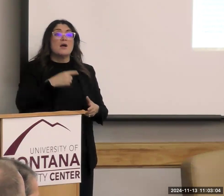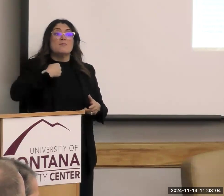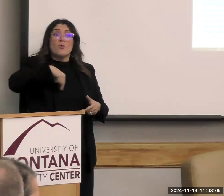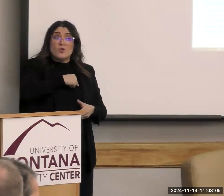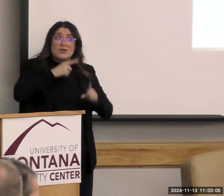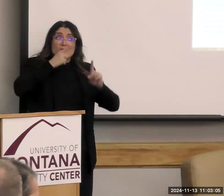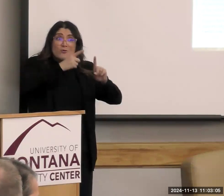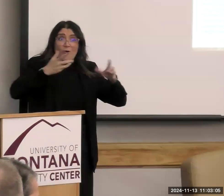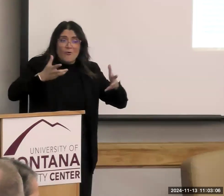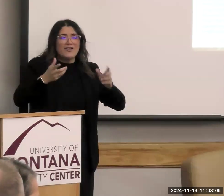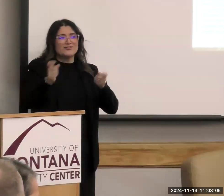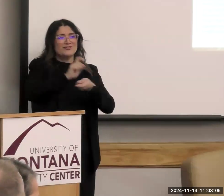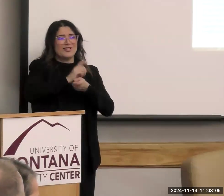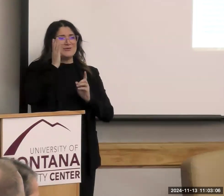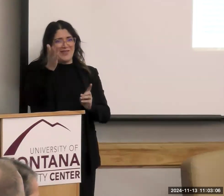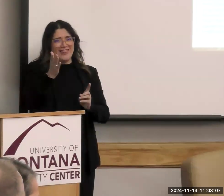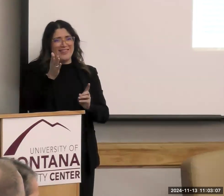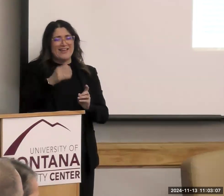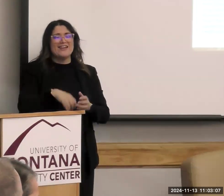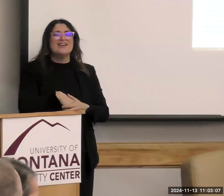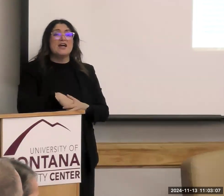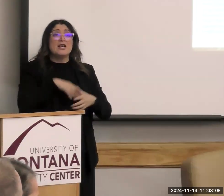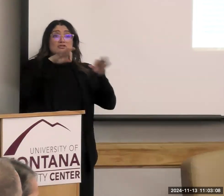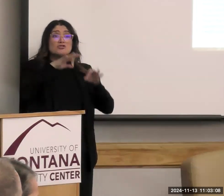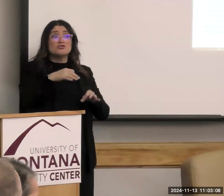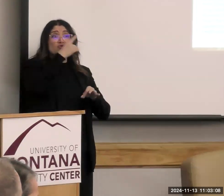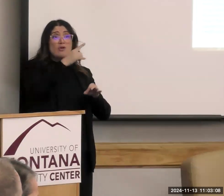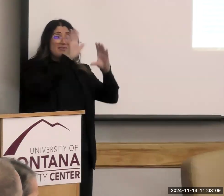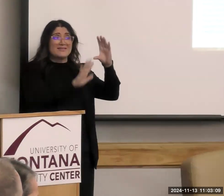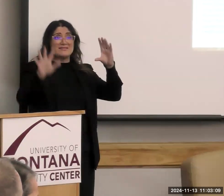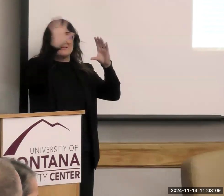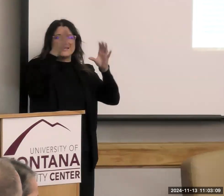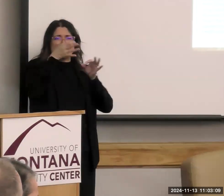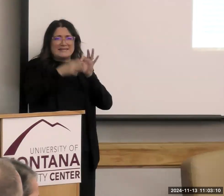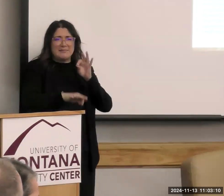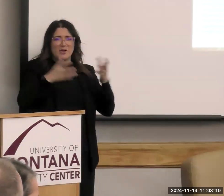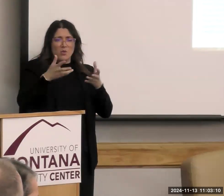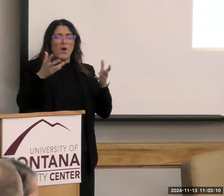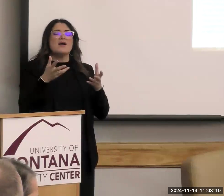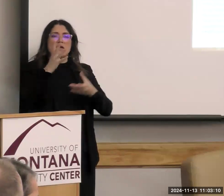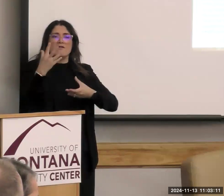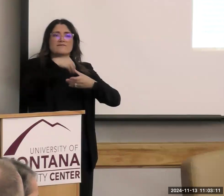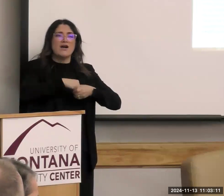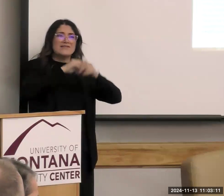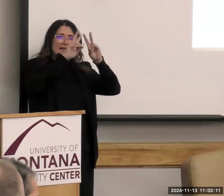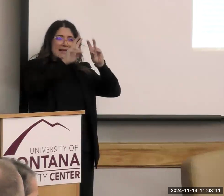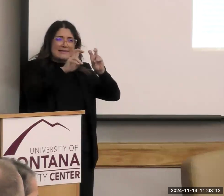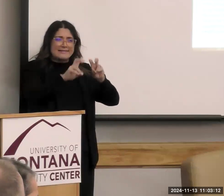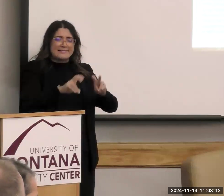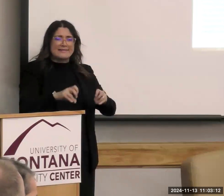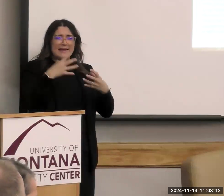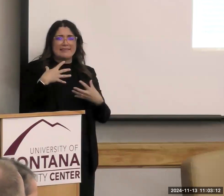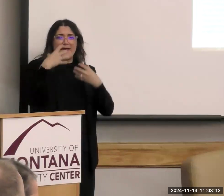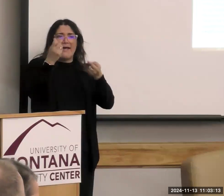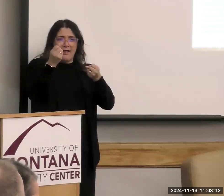change that. And to describe this simply, it involves assessing the health conditions that exist